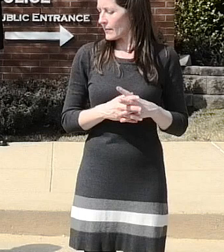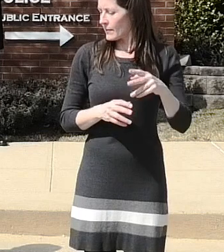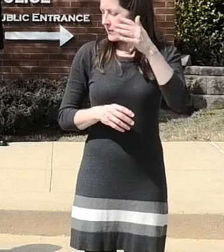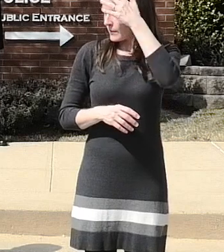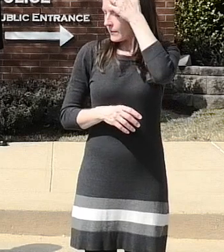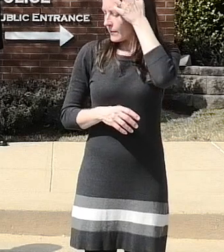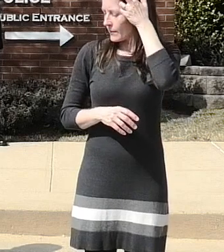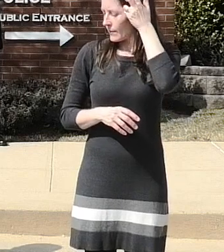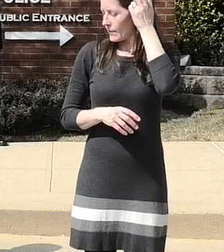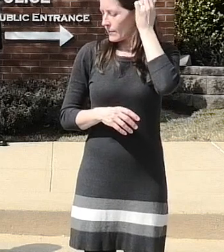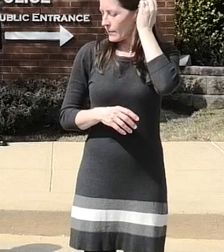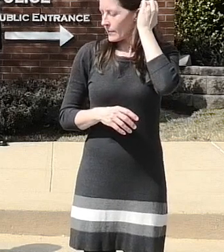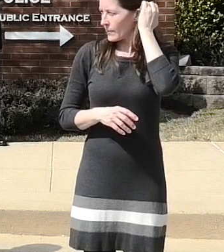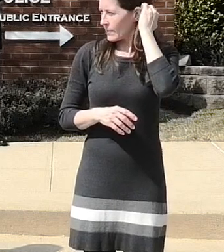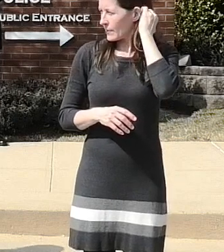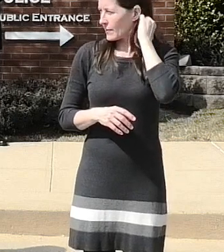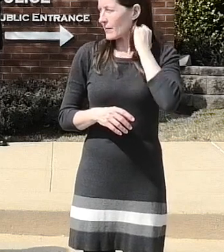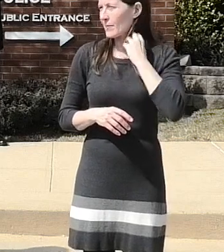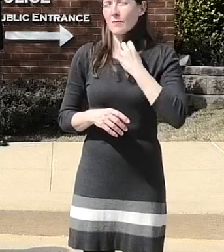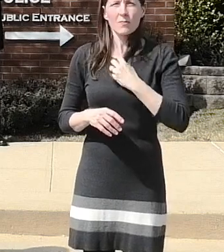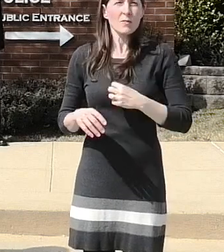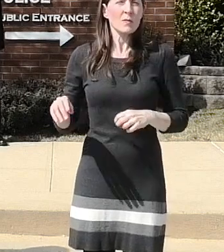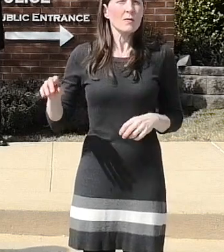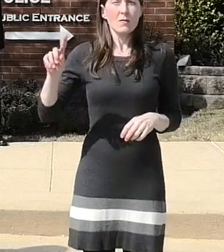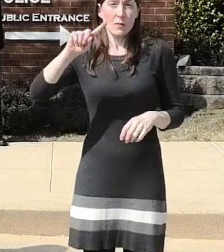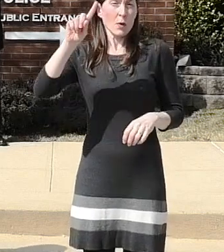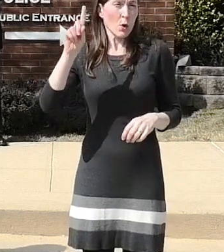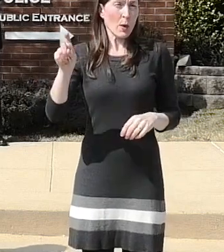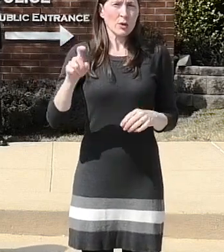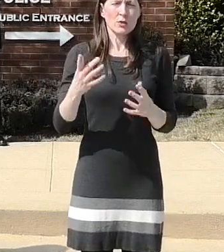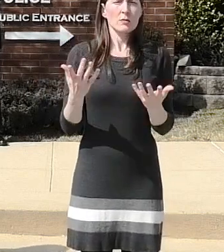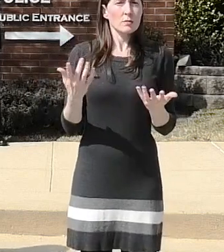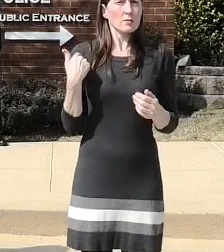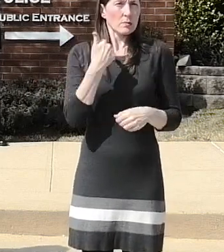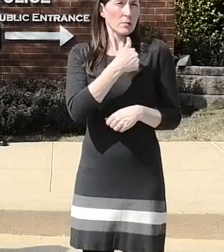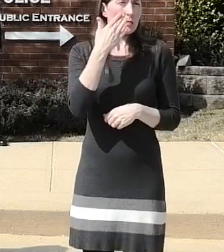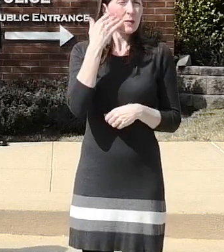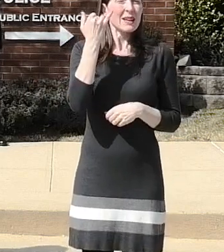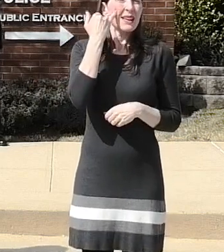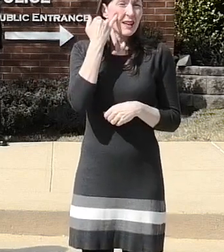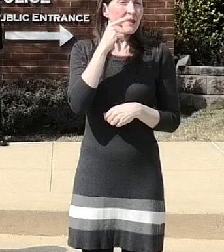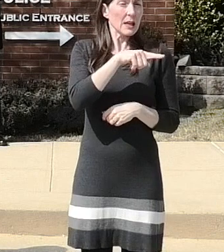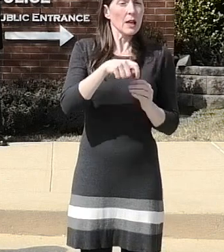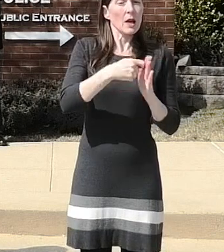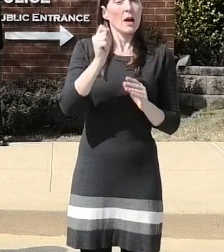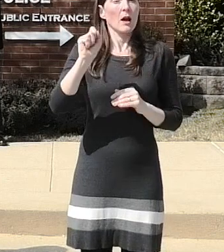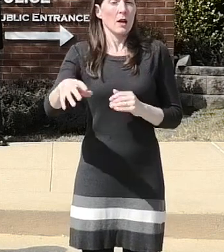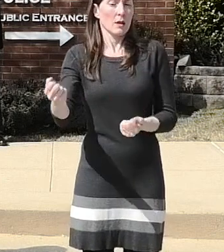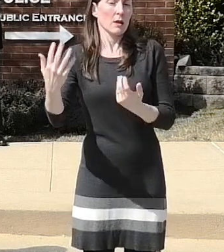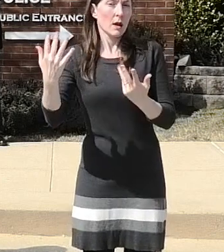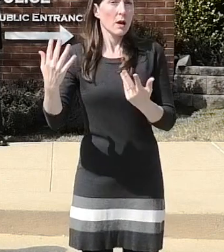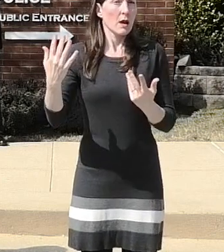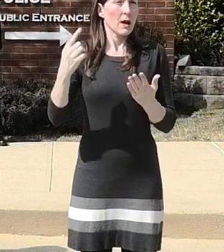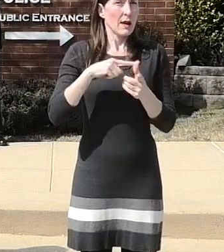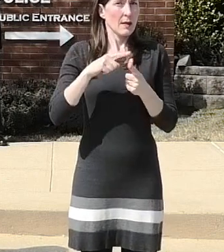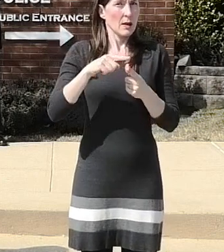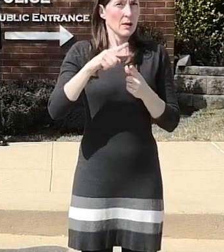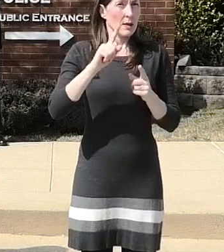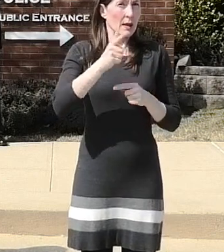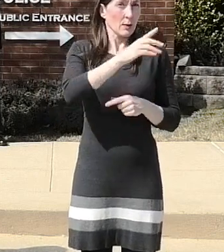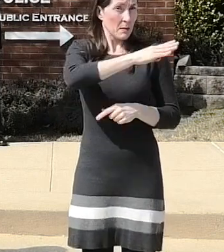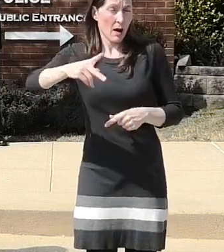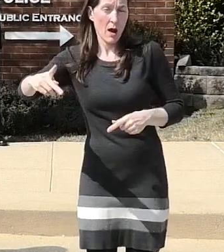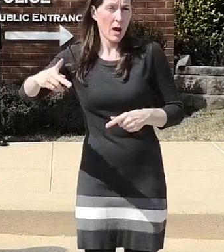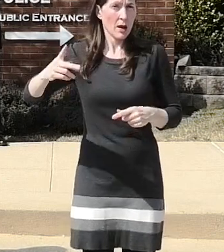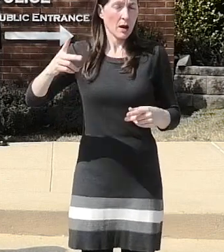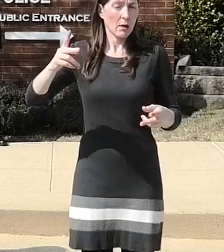more than once so the question is do we know if he returned to those those fires and actually was